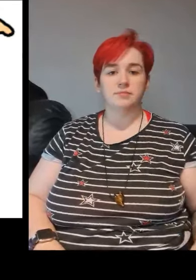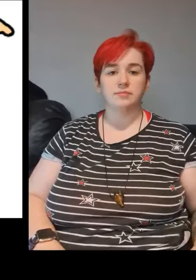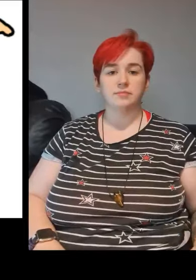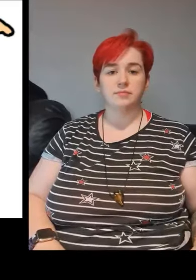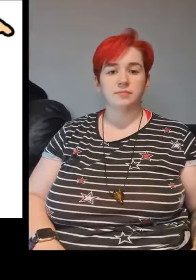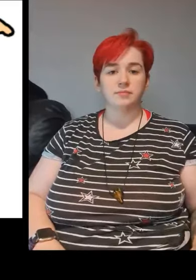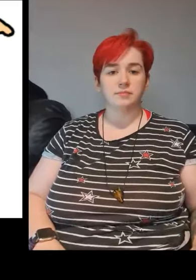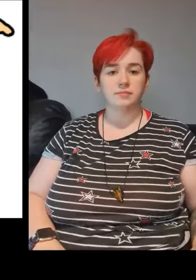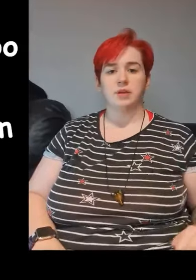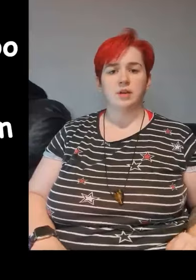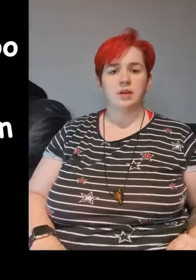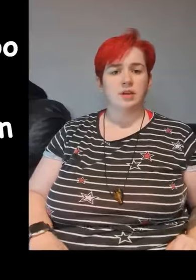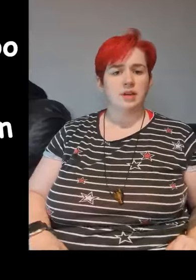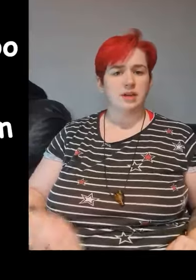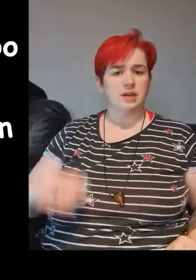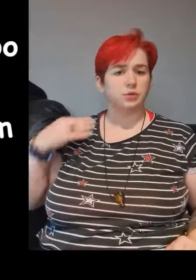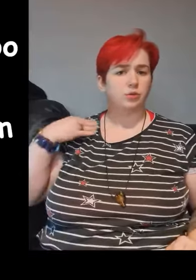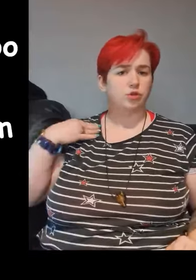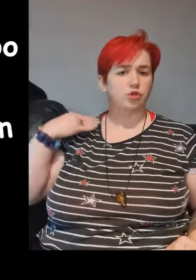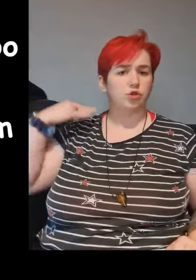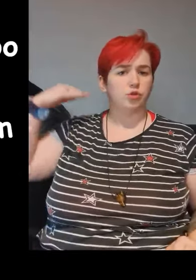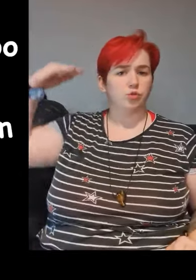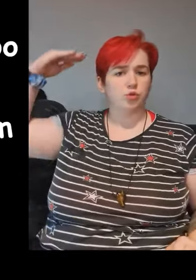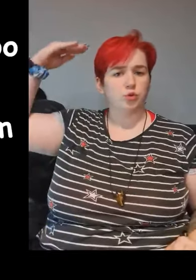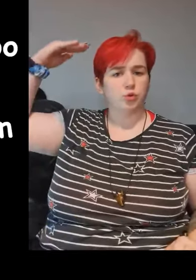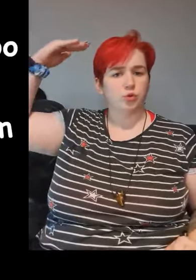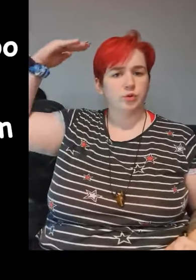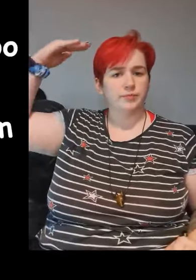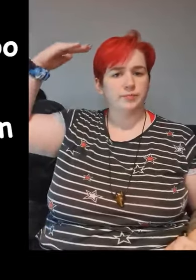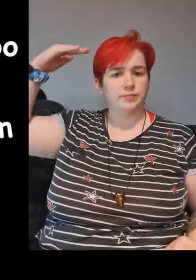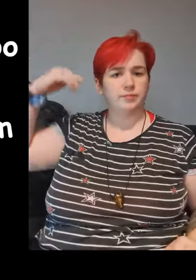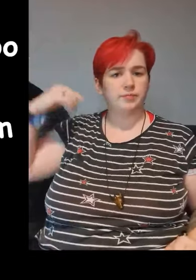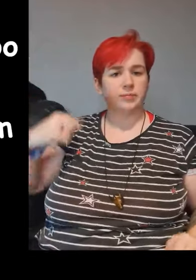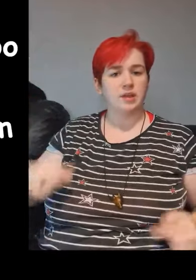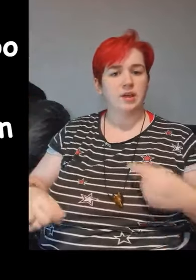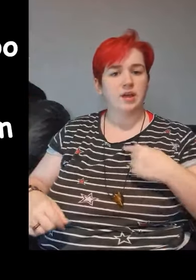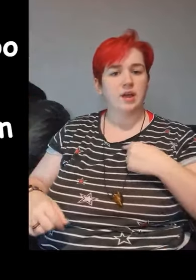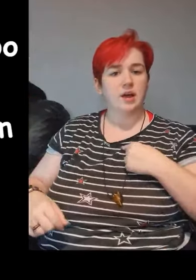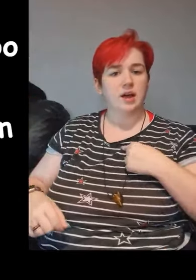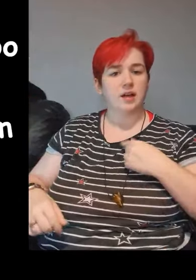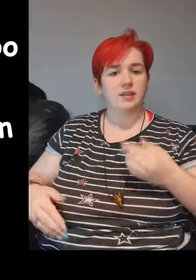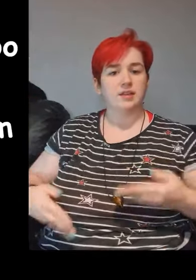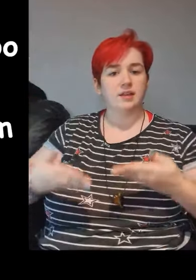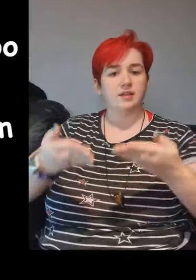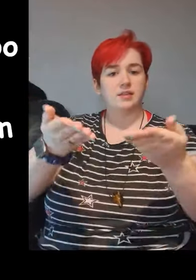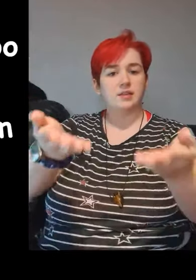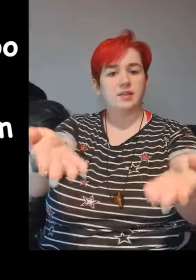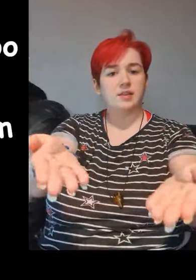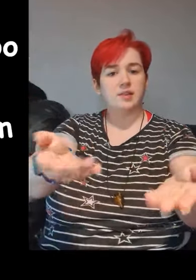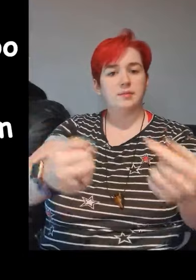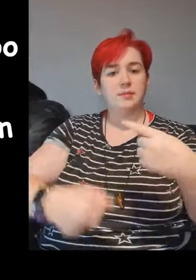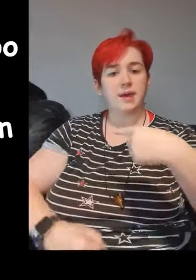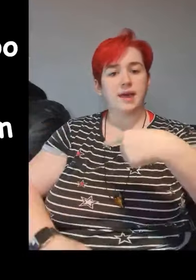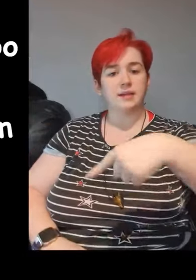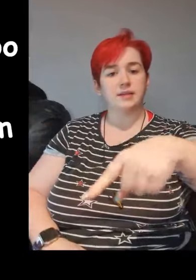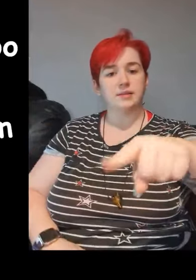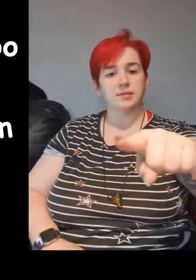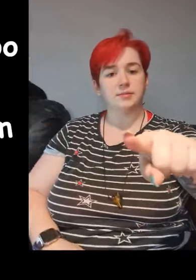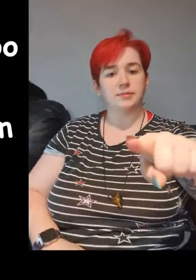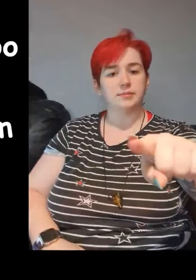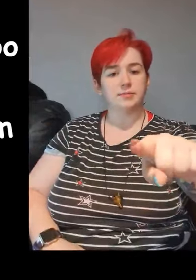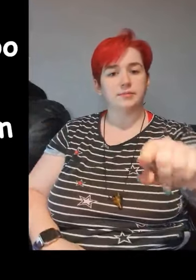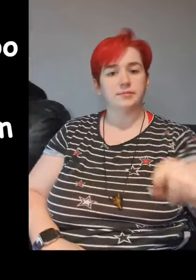he was too tall I sent him back